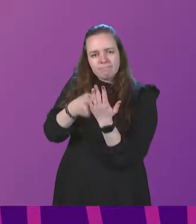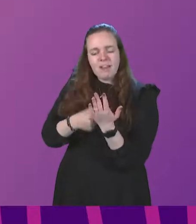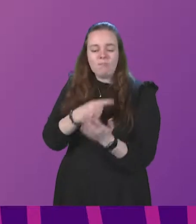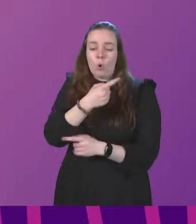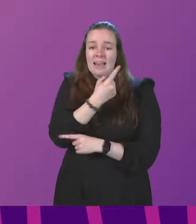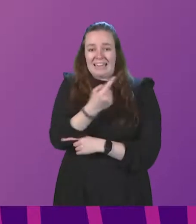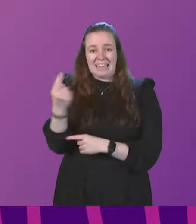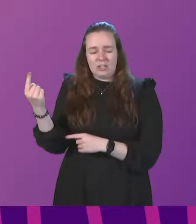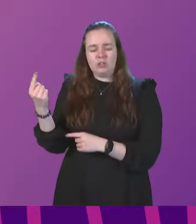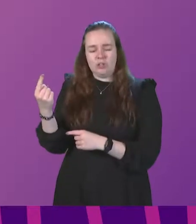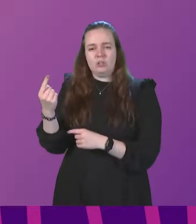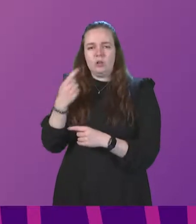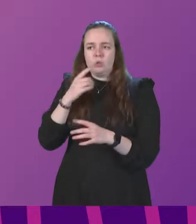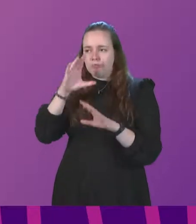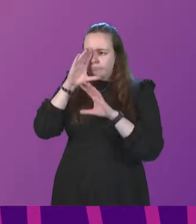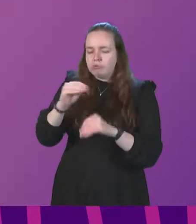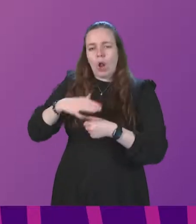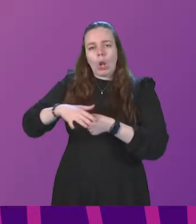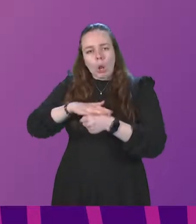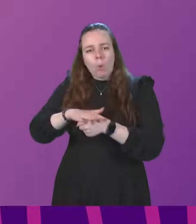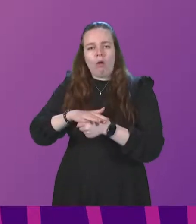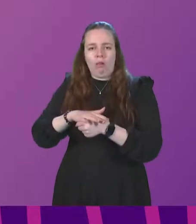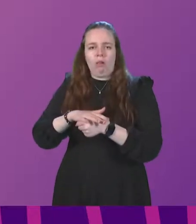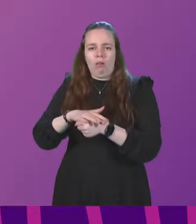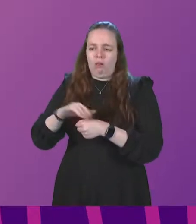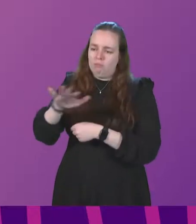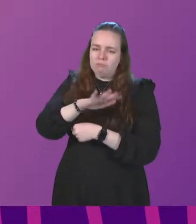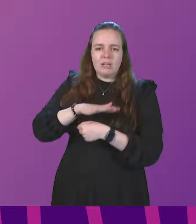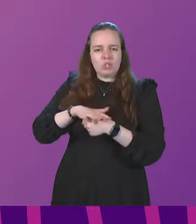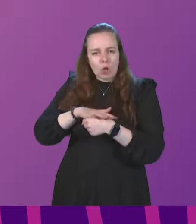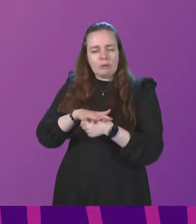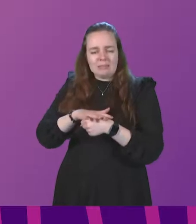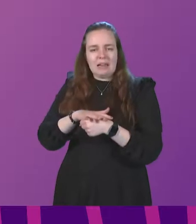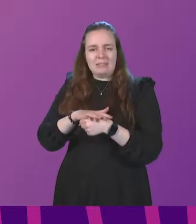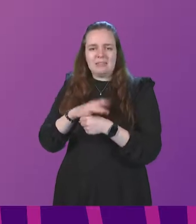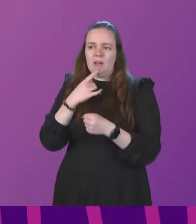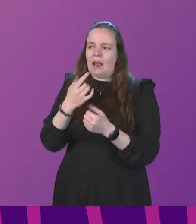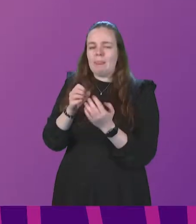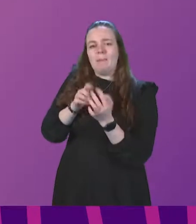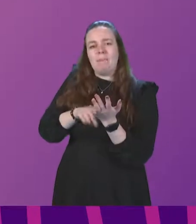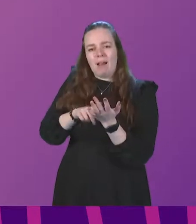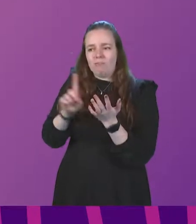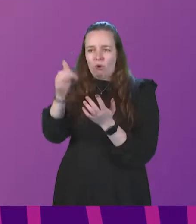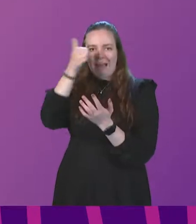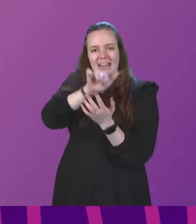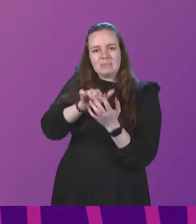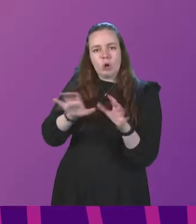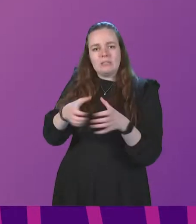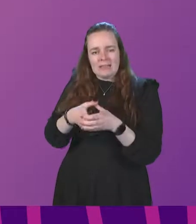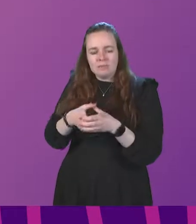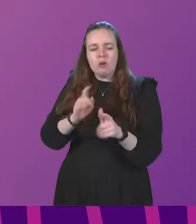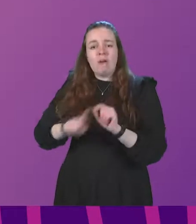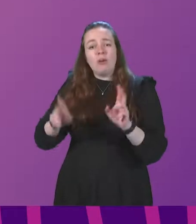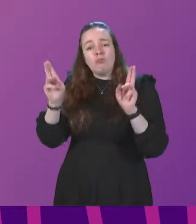space should be informed local circumstances and expert assessment by local authority teams. Our guidance on reducing risks in schools